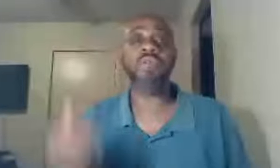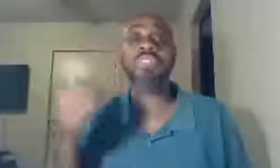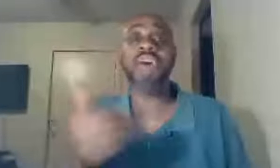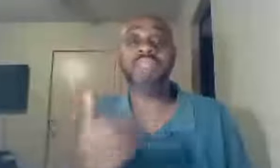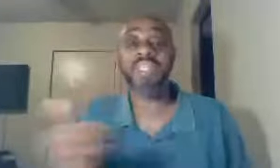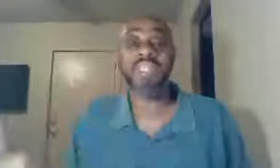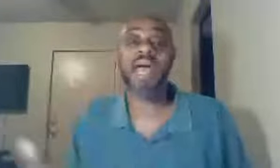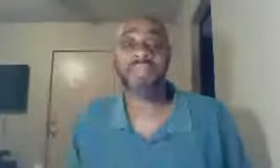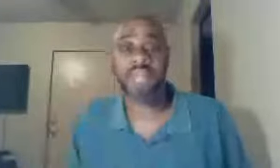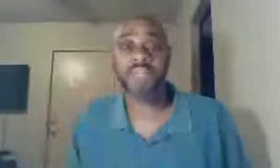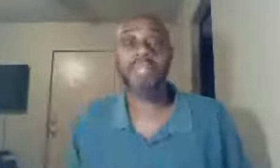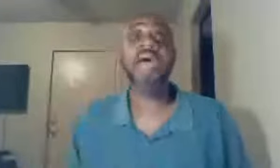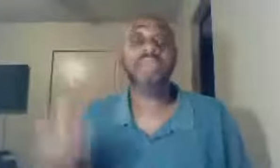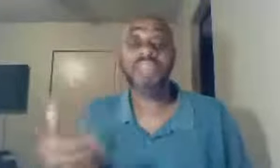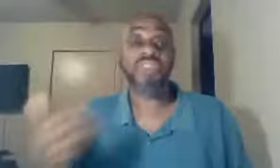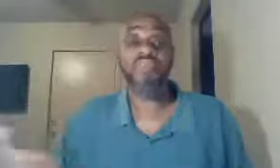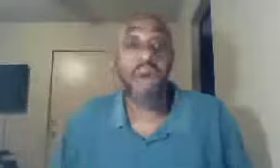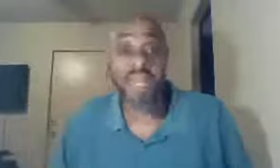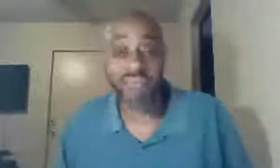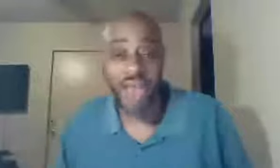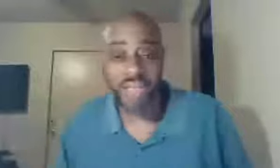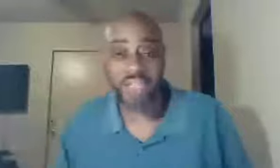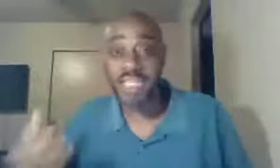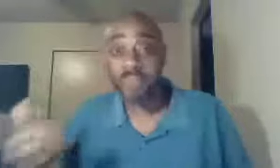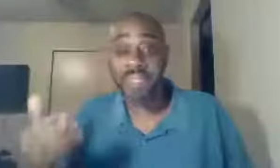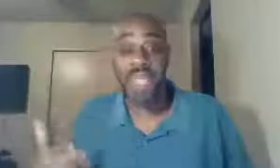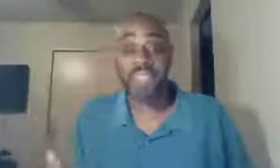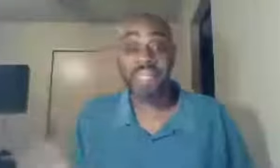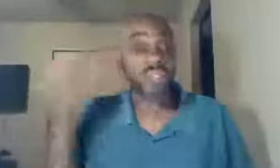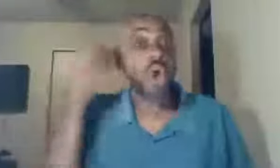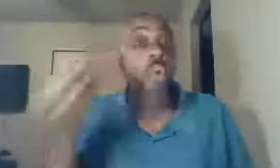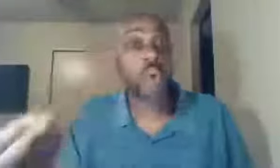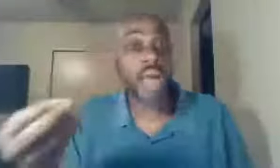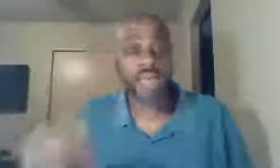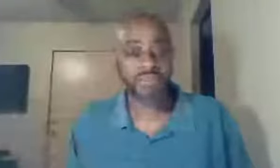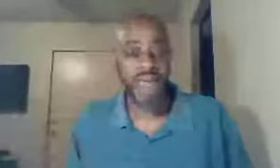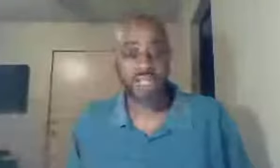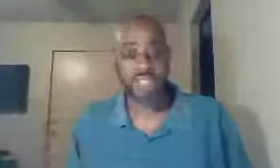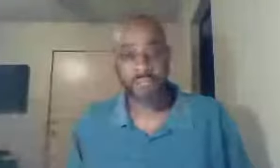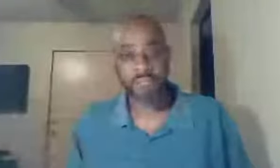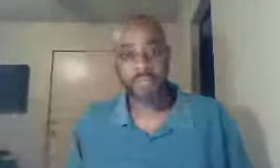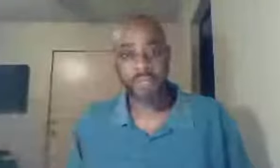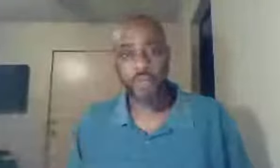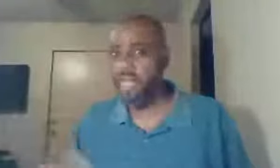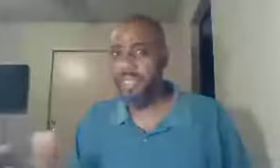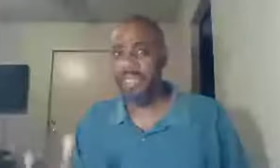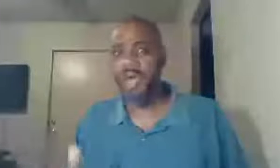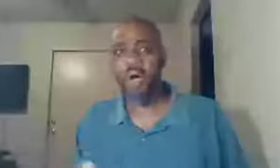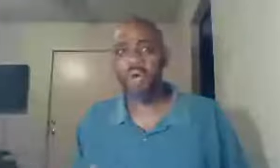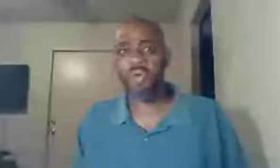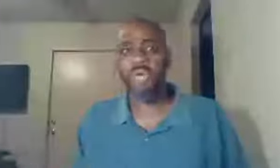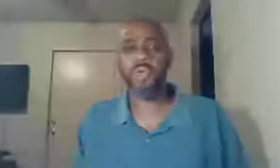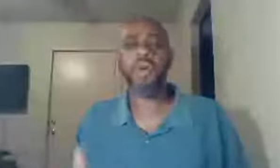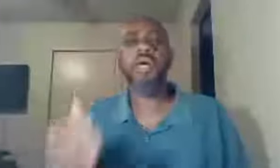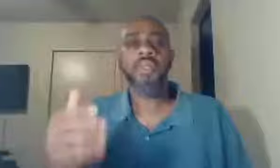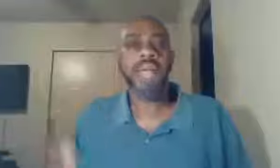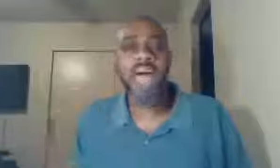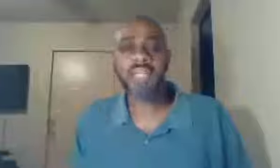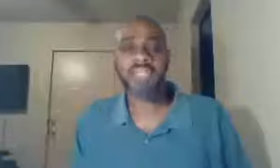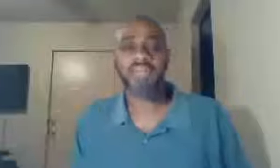no, 70 times seven, and this is one infraction, the implication is, one infraction, wait a minute, no, no, no, no, the reality of